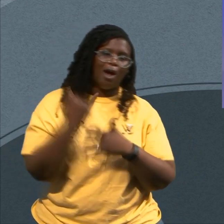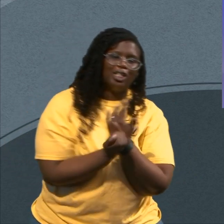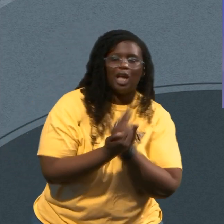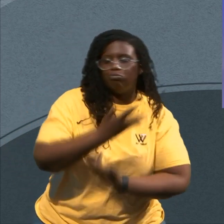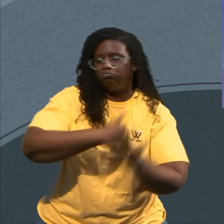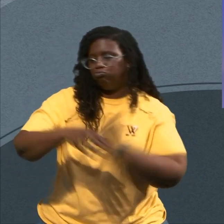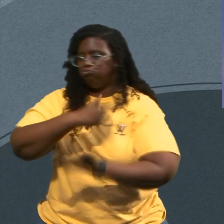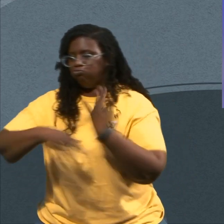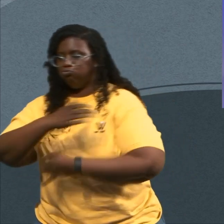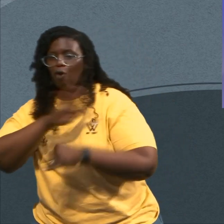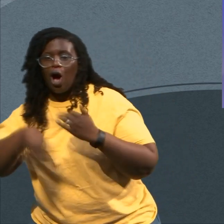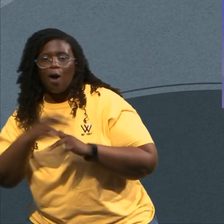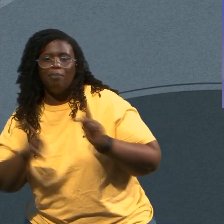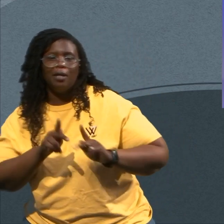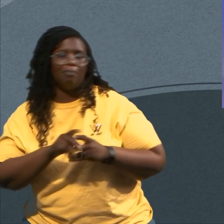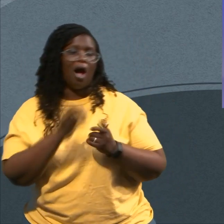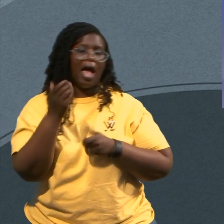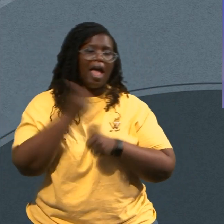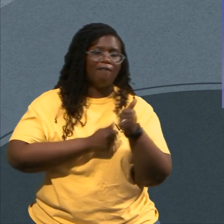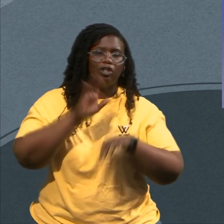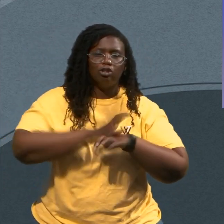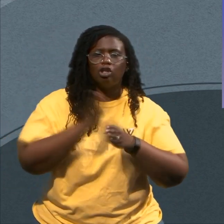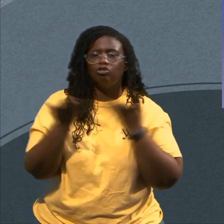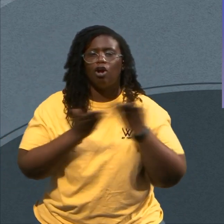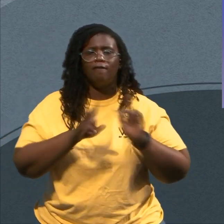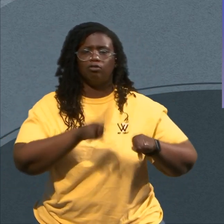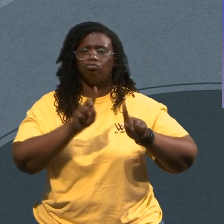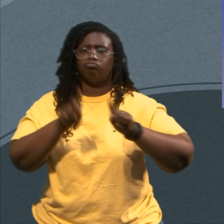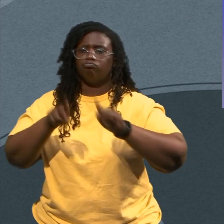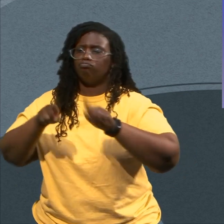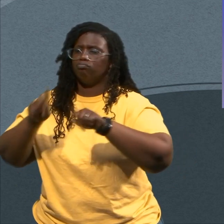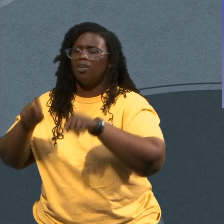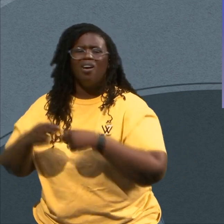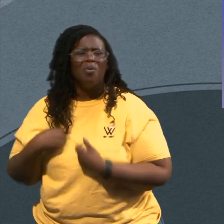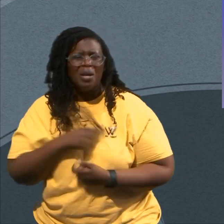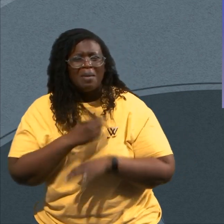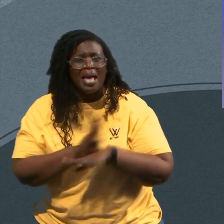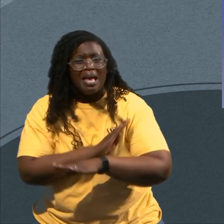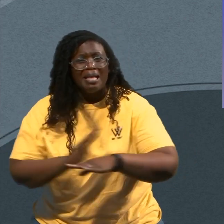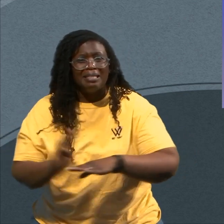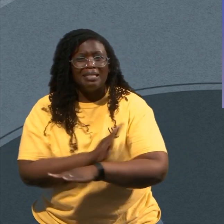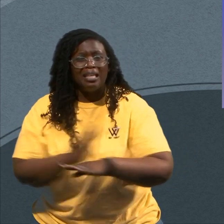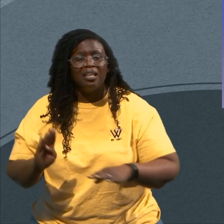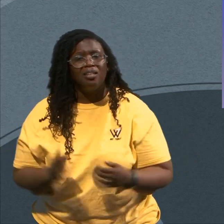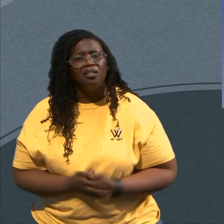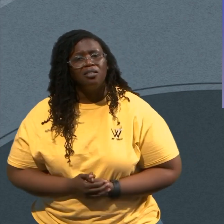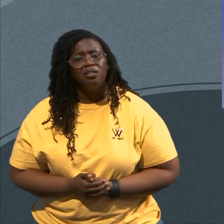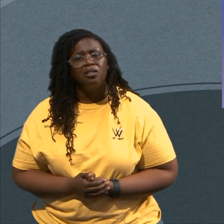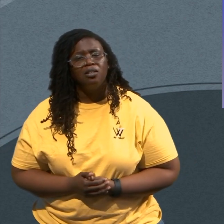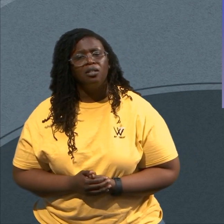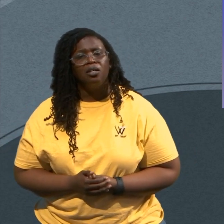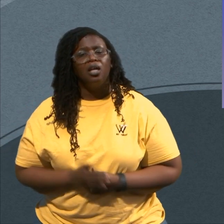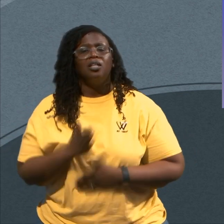I Gotta Go To Every Church Service Can I Help Y'all For A Moment Some Of Y'all Know I Am About To Be Finished Preaching Right